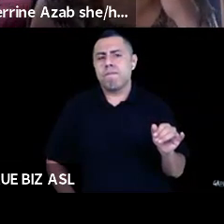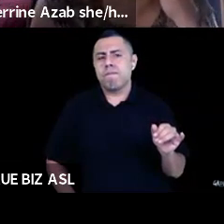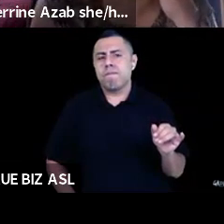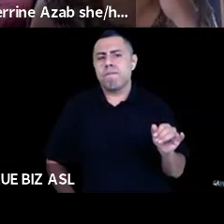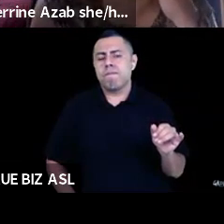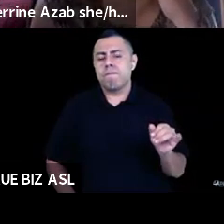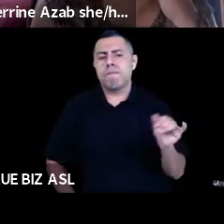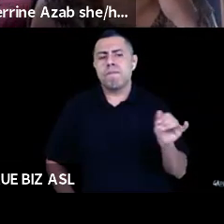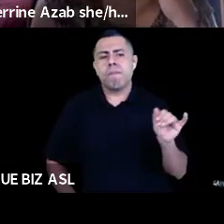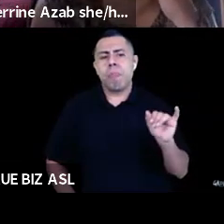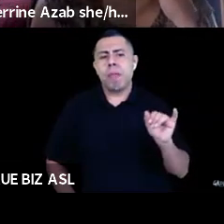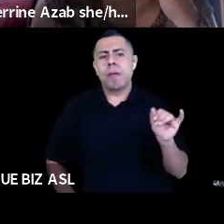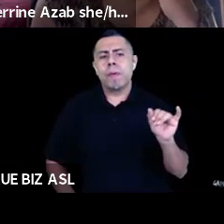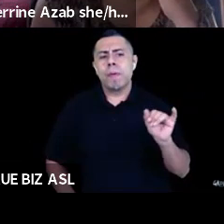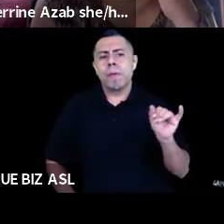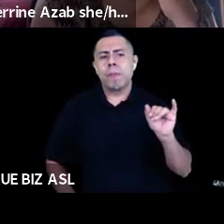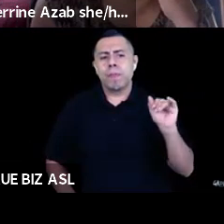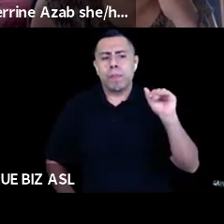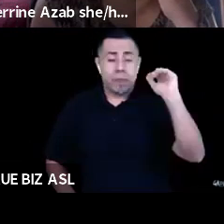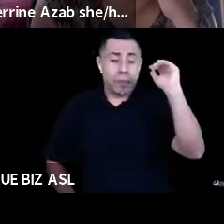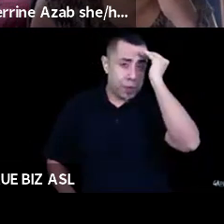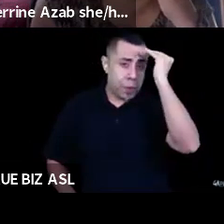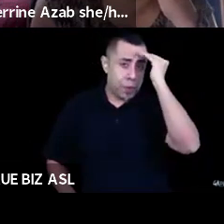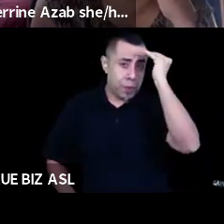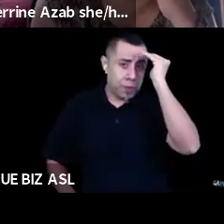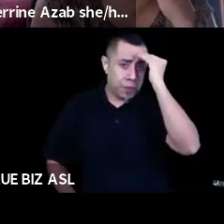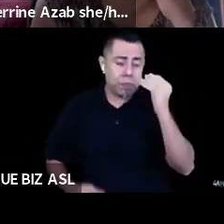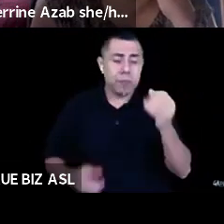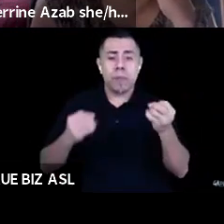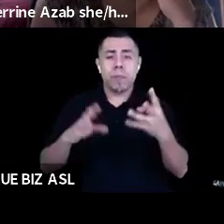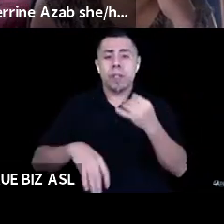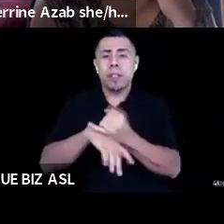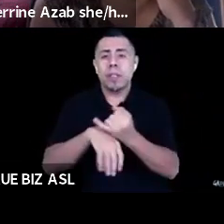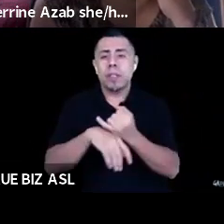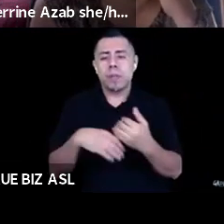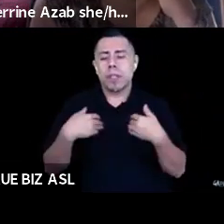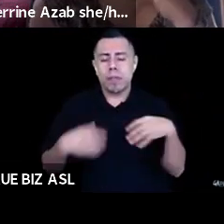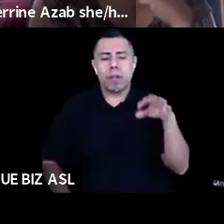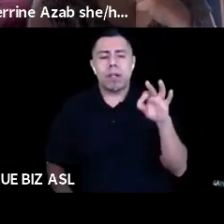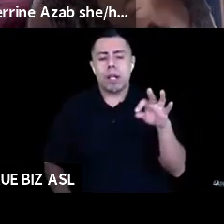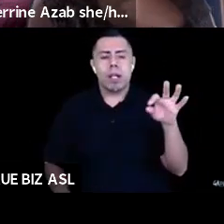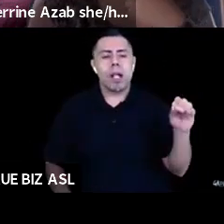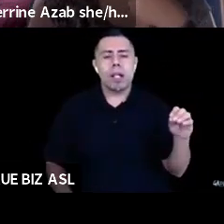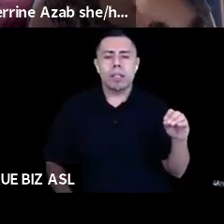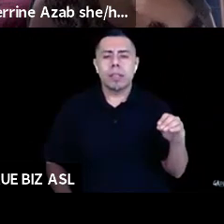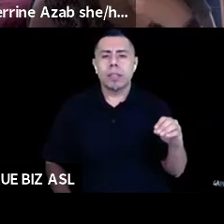a lot of the kind of 990s of a lot of institutions, there's a lot of different forms of wealth that are tied up in different ways